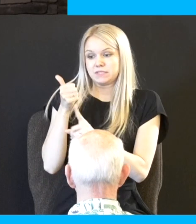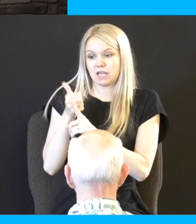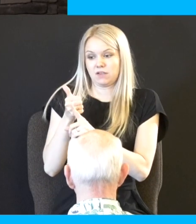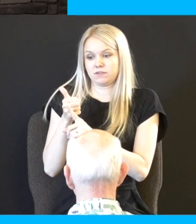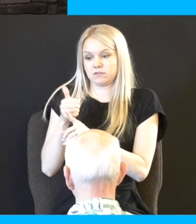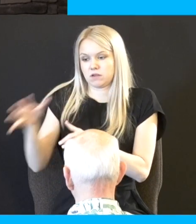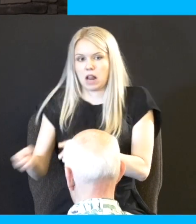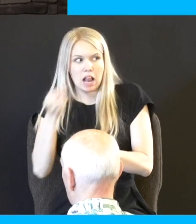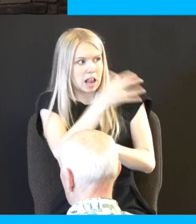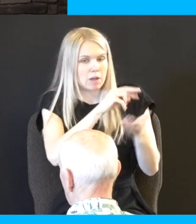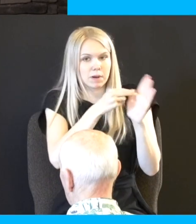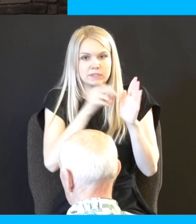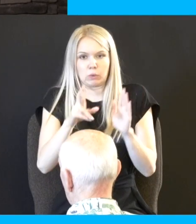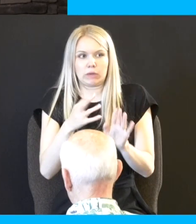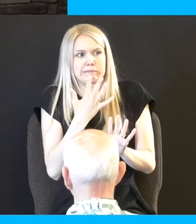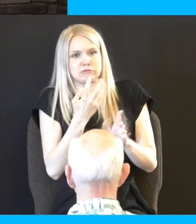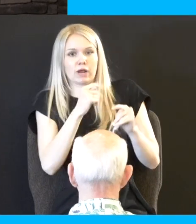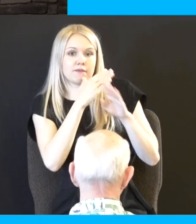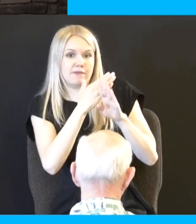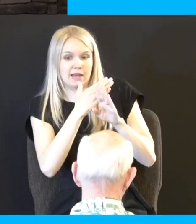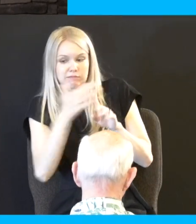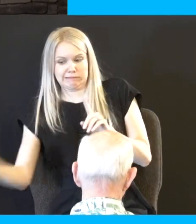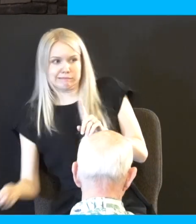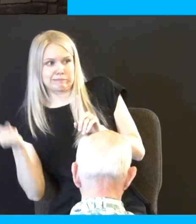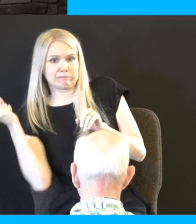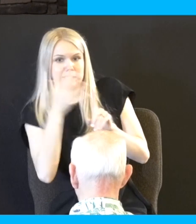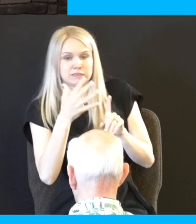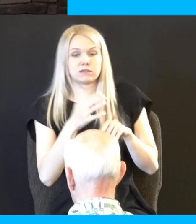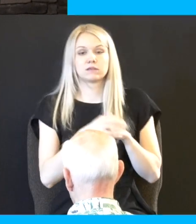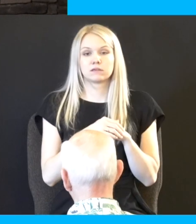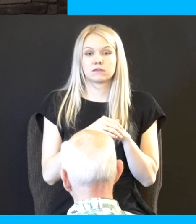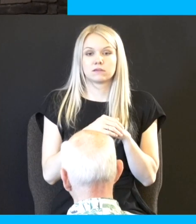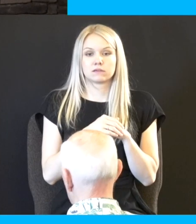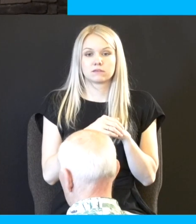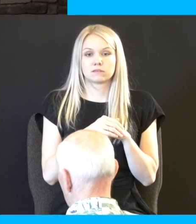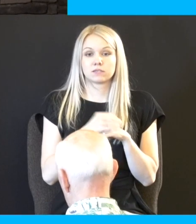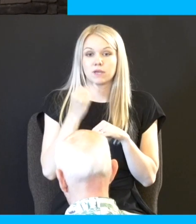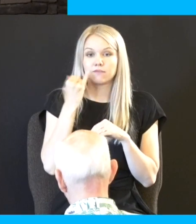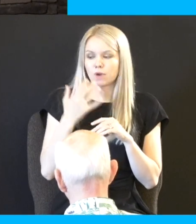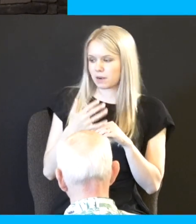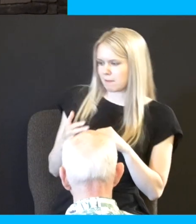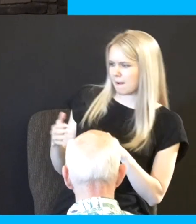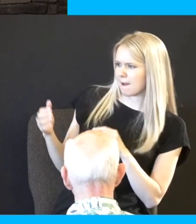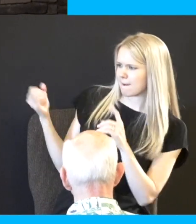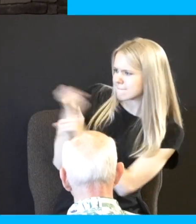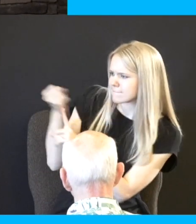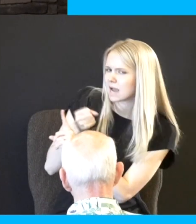if two men strive together one rises against another the idea and one smite the other with a stone or with his fist and